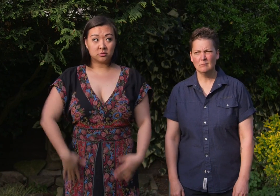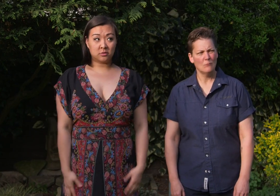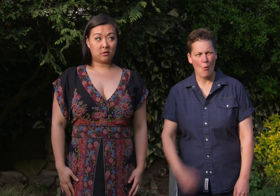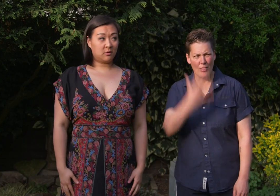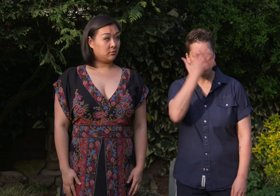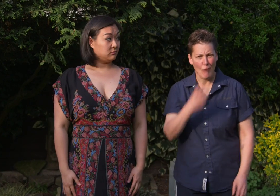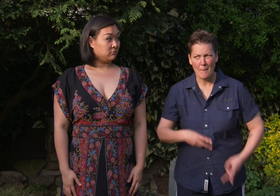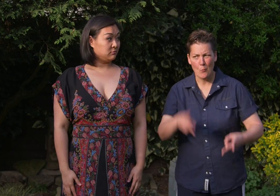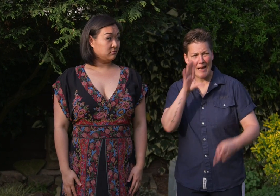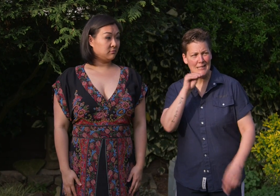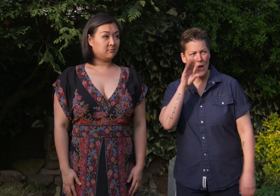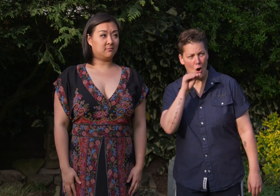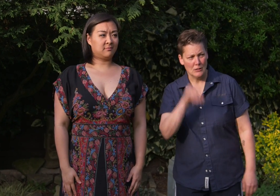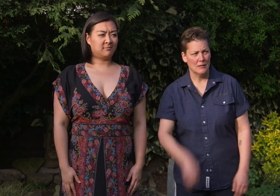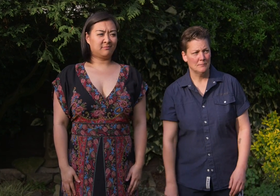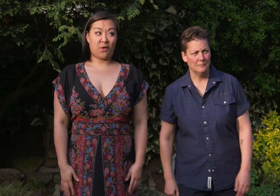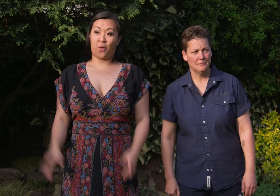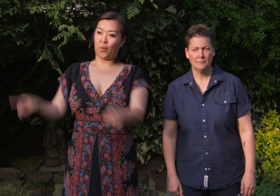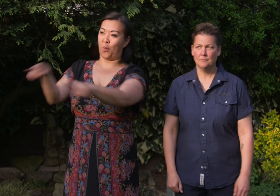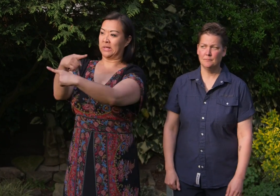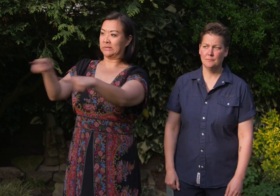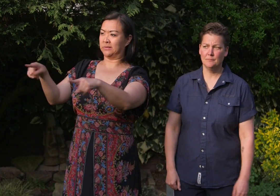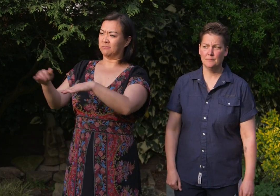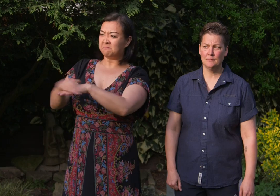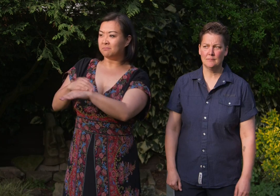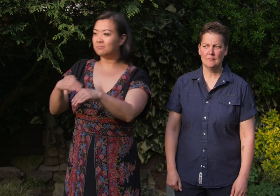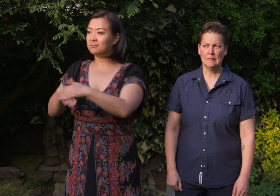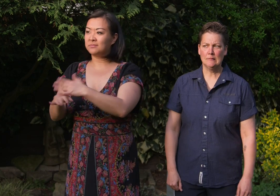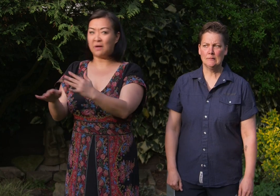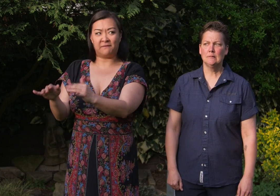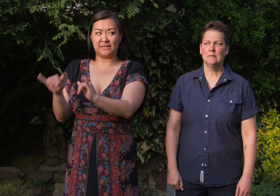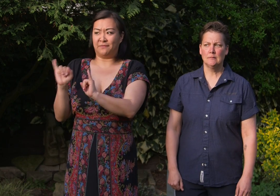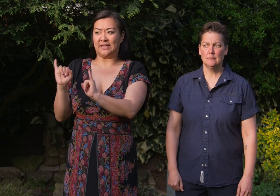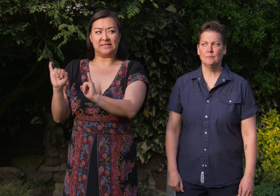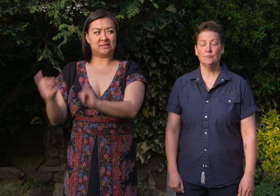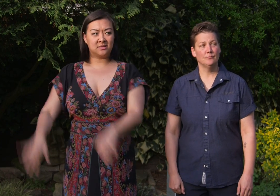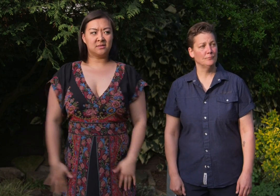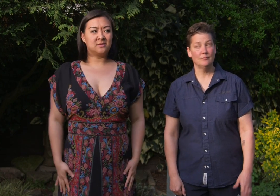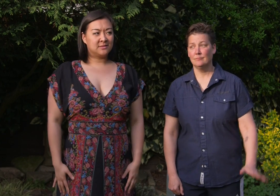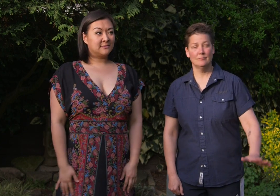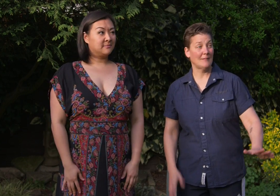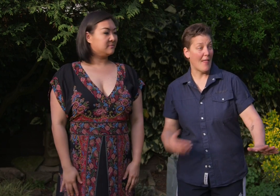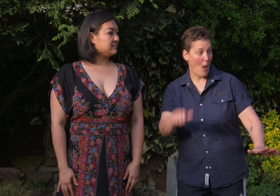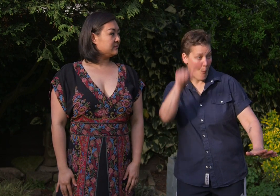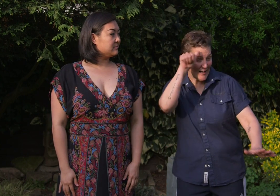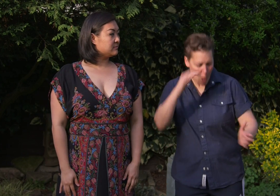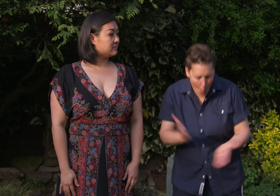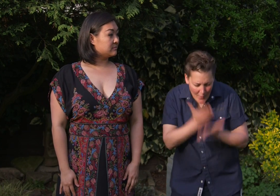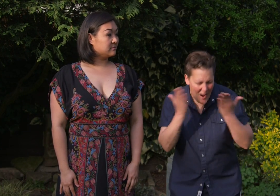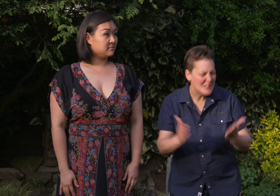Or the grumpy way he talks? Or the pear-shaped, square-shaped weirdness of his feet? And though we know he washes